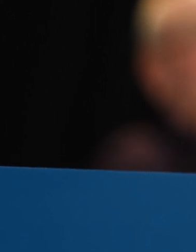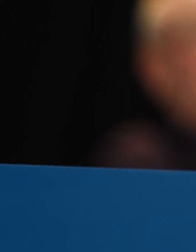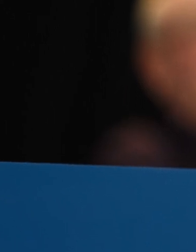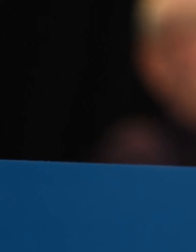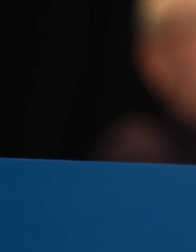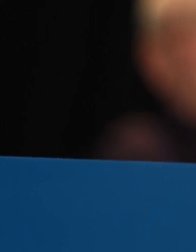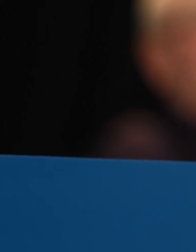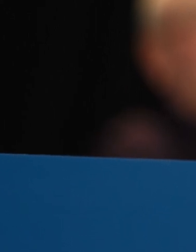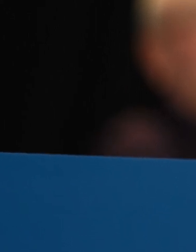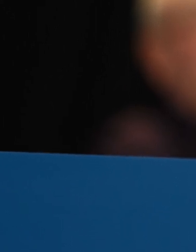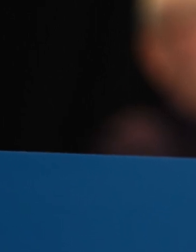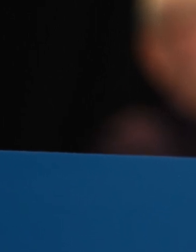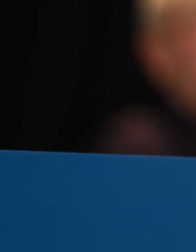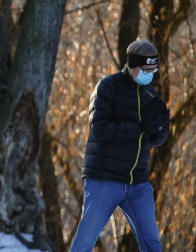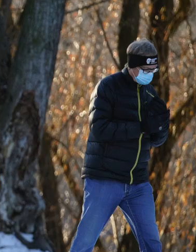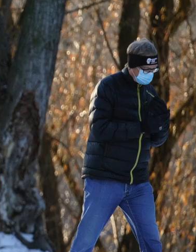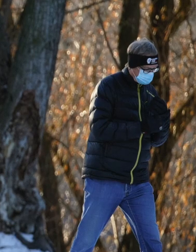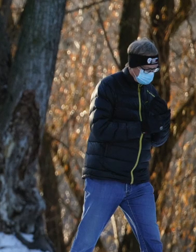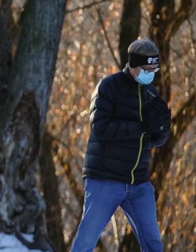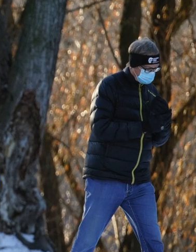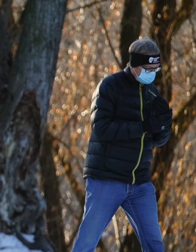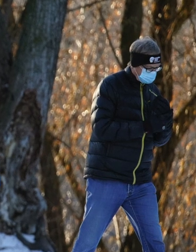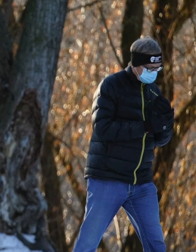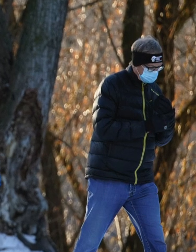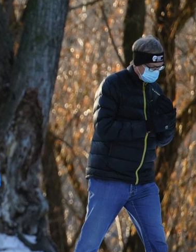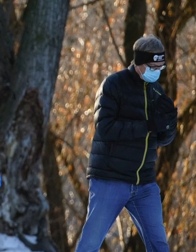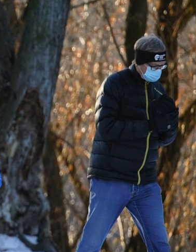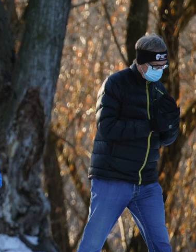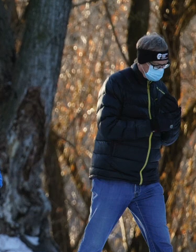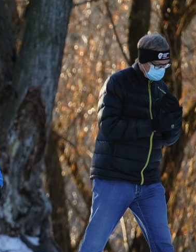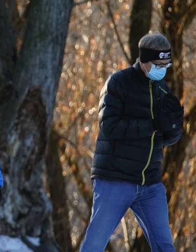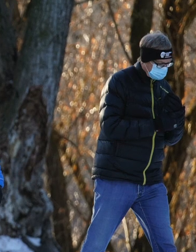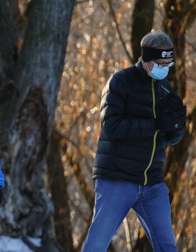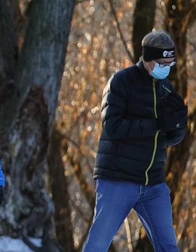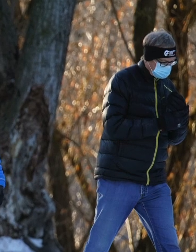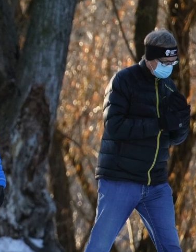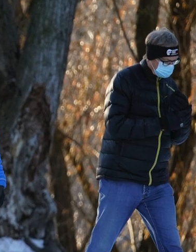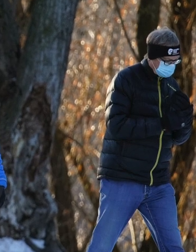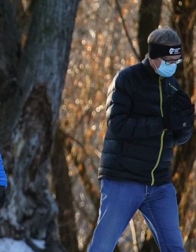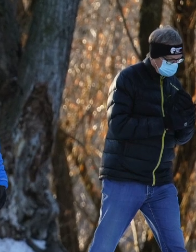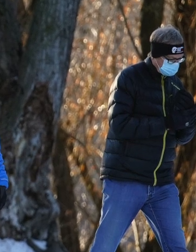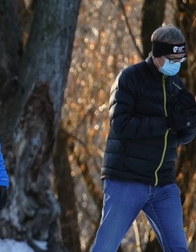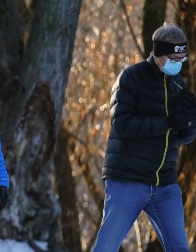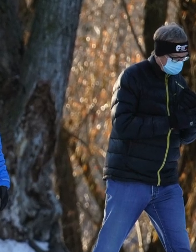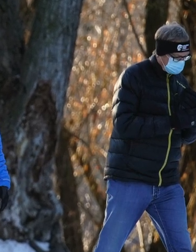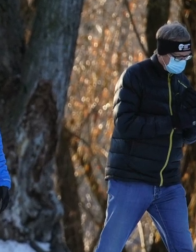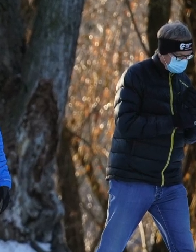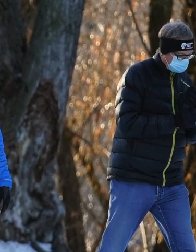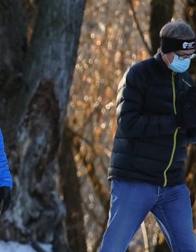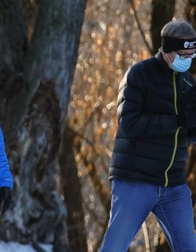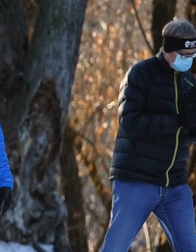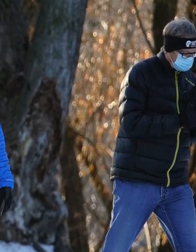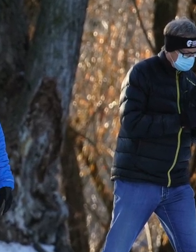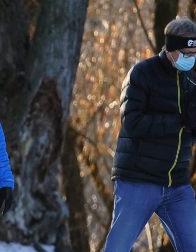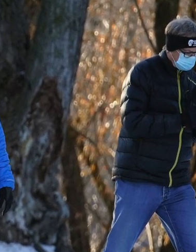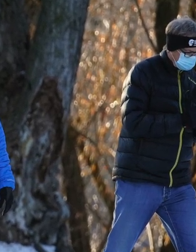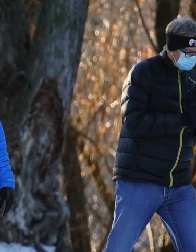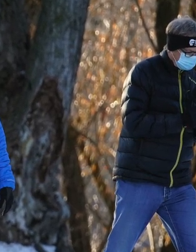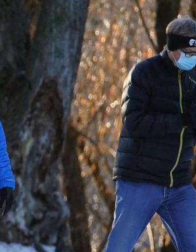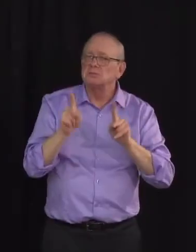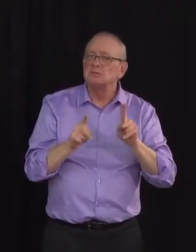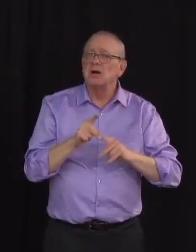in-person outdoor social gatherings up to 10 as well as all personal and wellness services. I know that for those whose